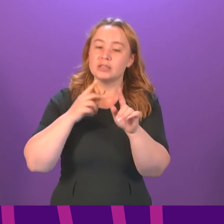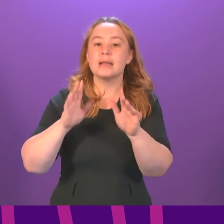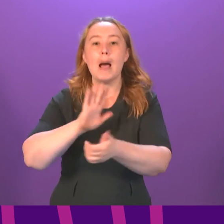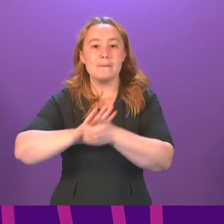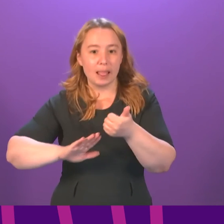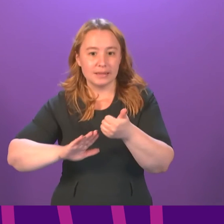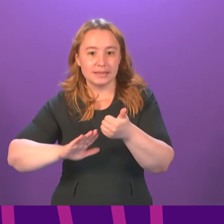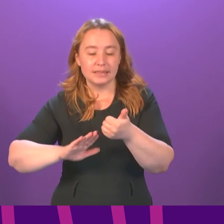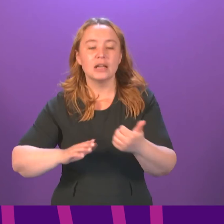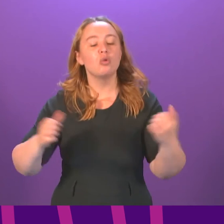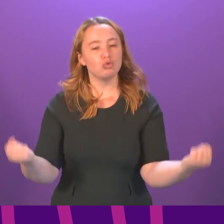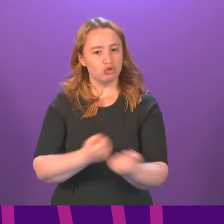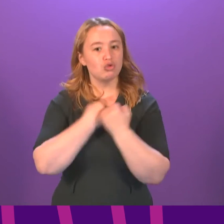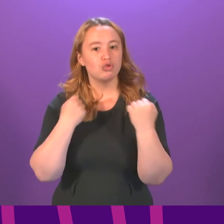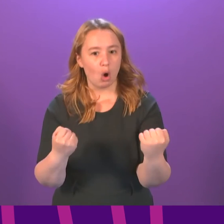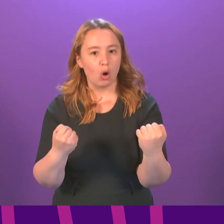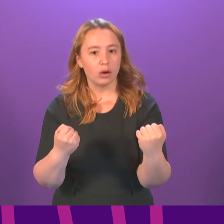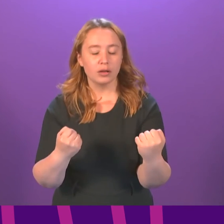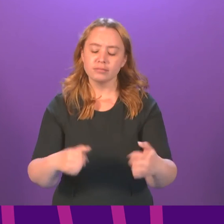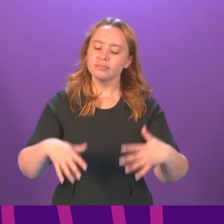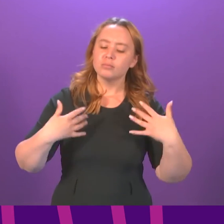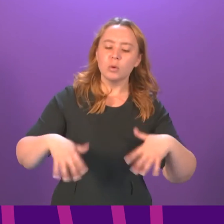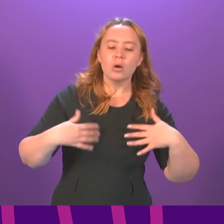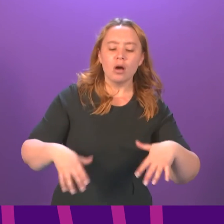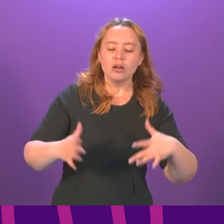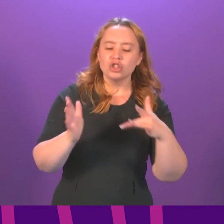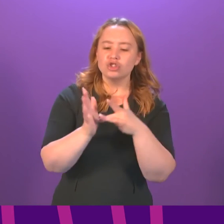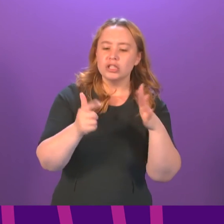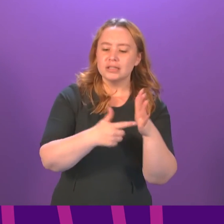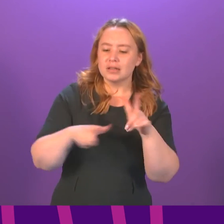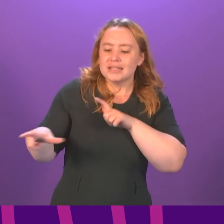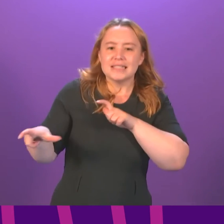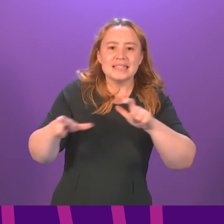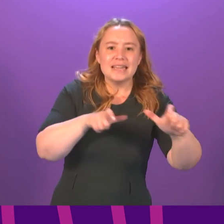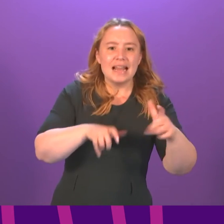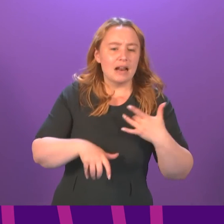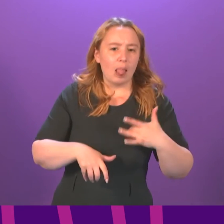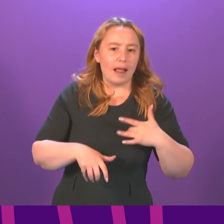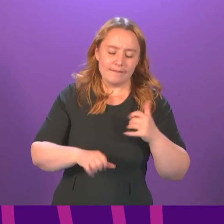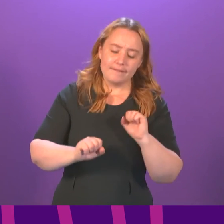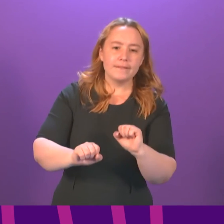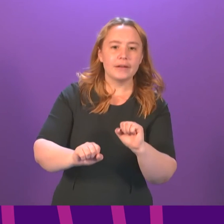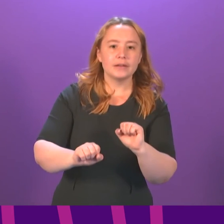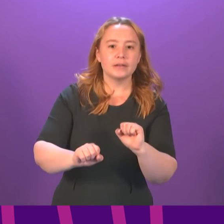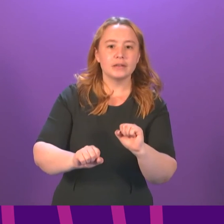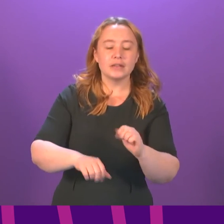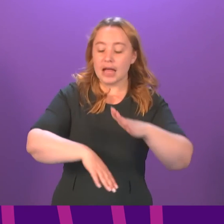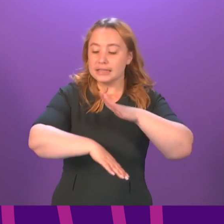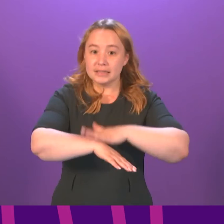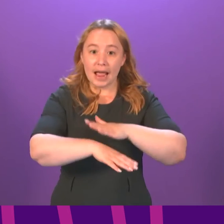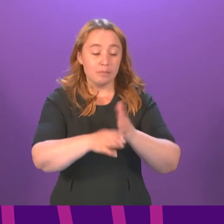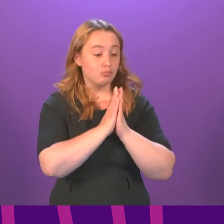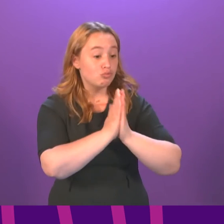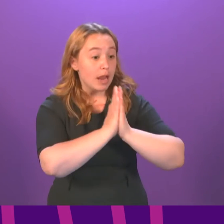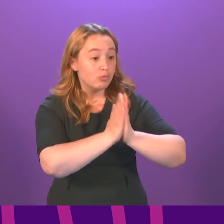strong. And it is fascinating to see how Jesus sustained his life. He didn't spend all his time